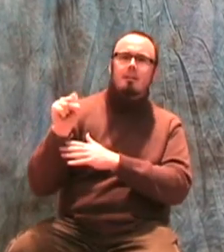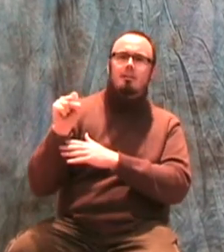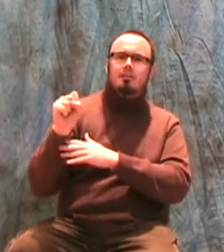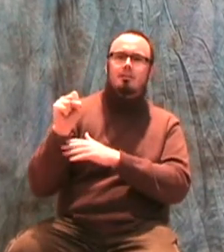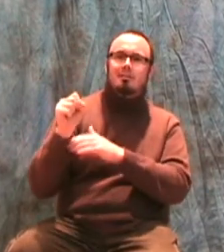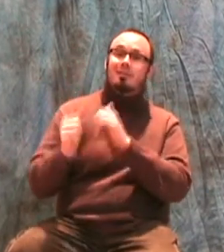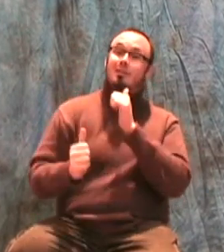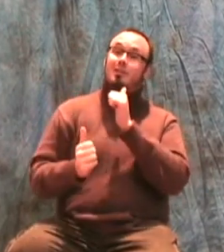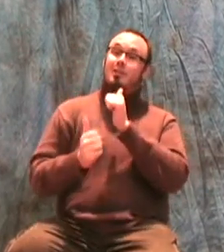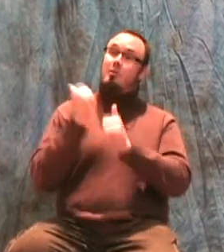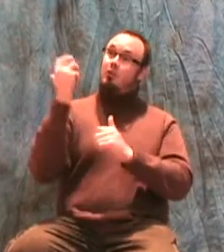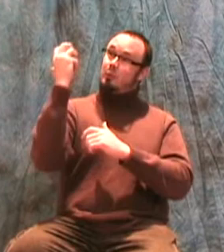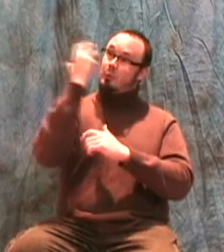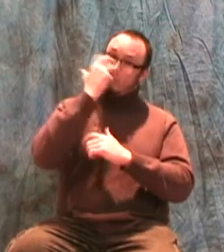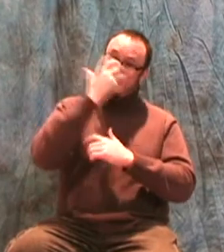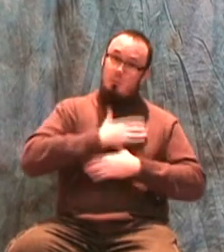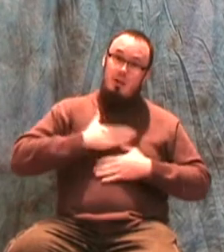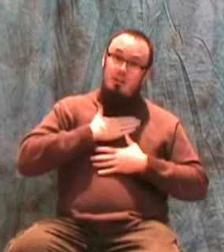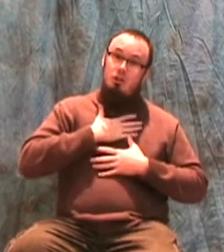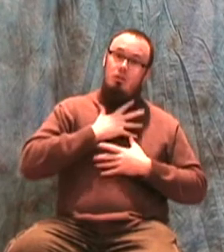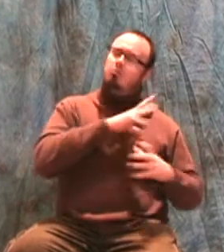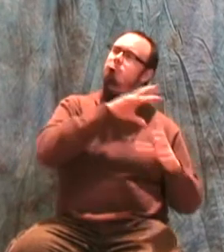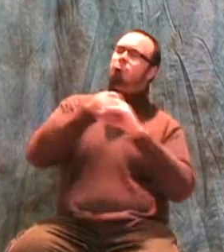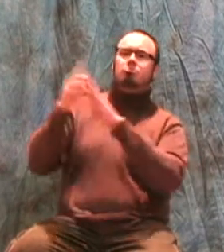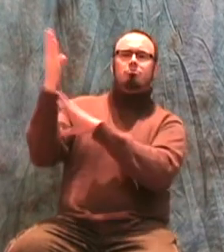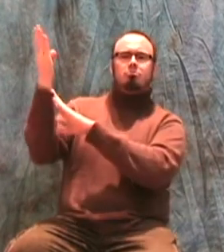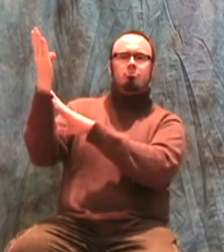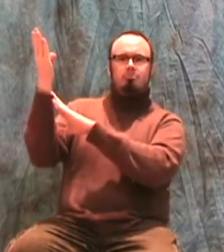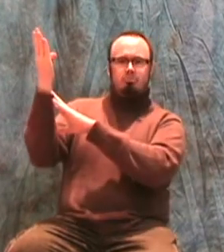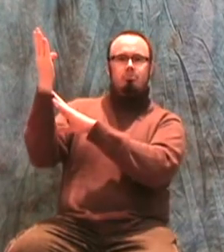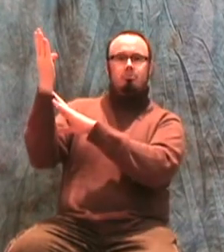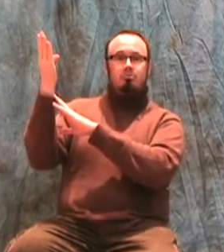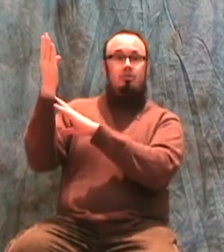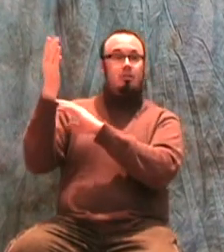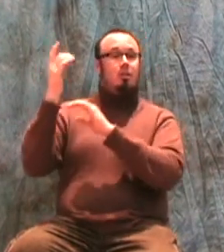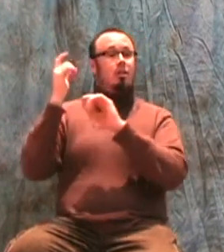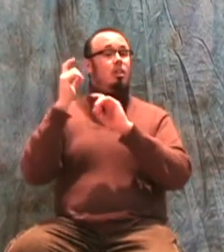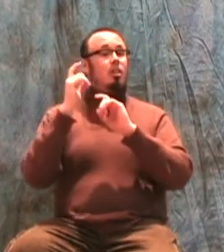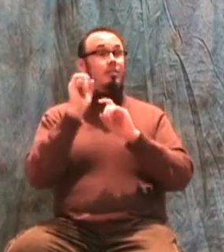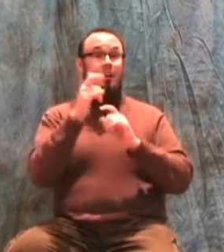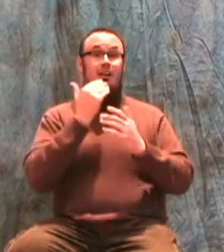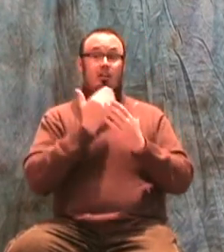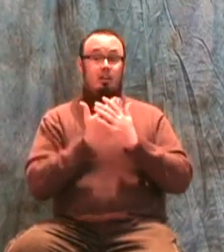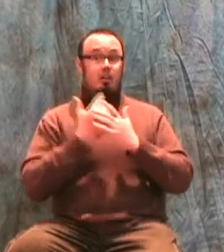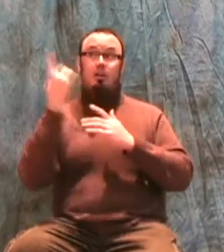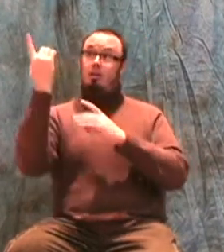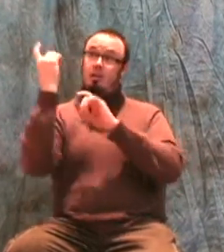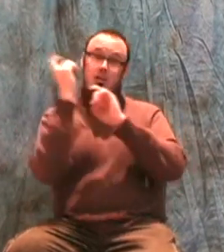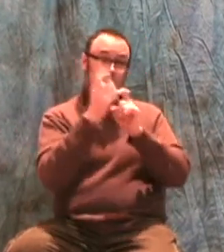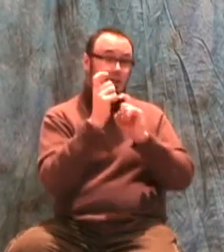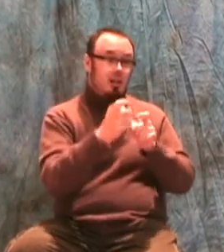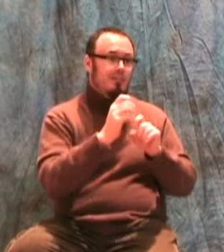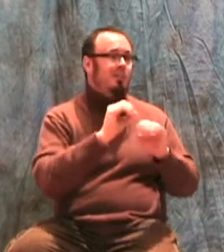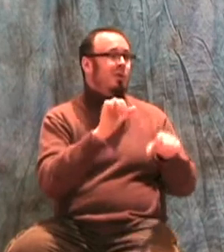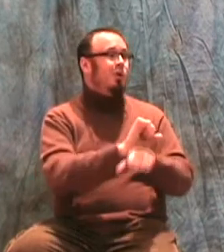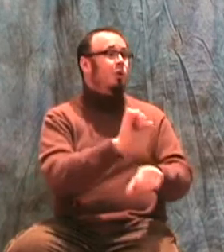is to be a part of Him To be given this good without any effort would be lacking in the essential quality of God